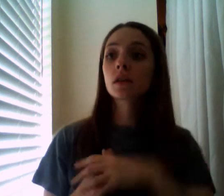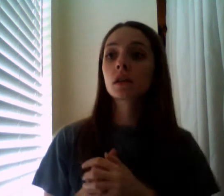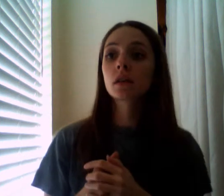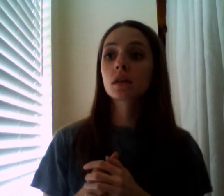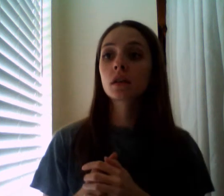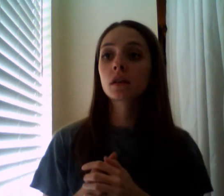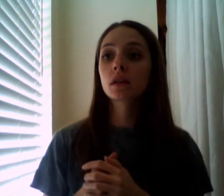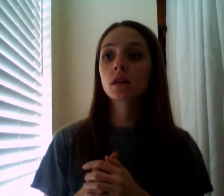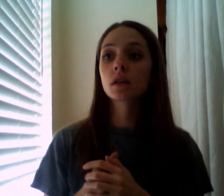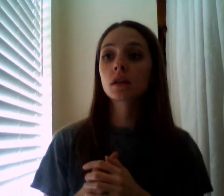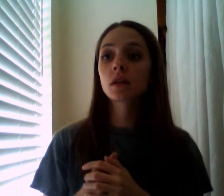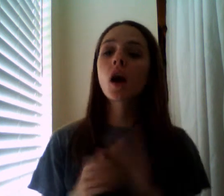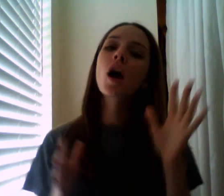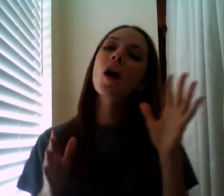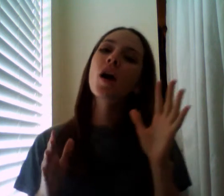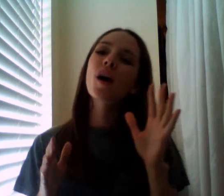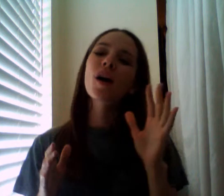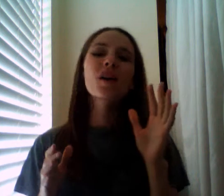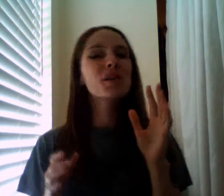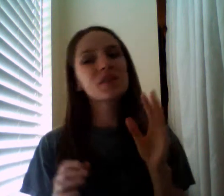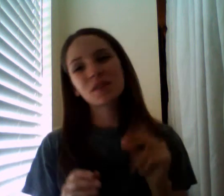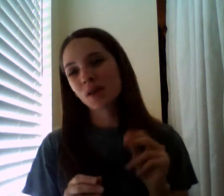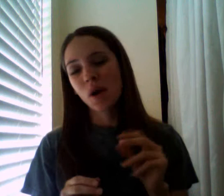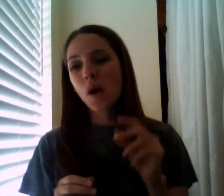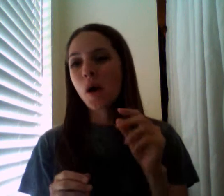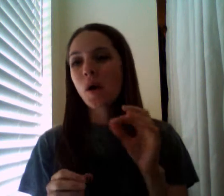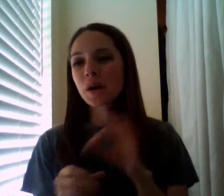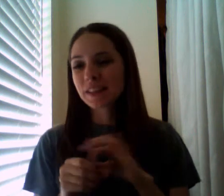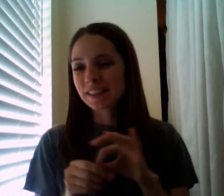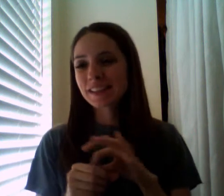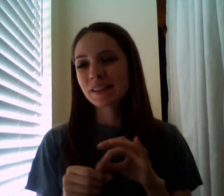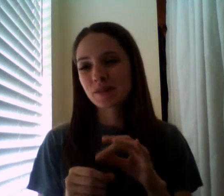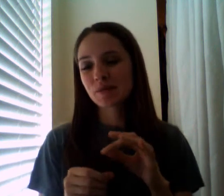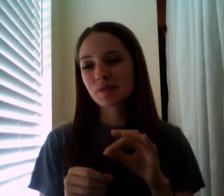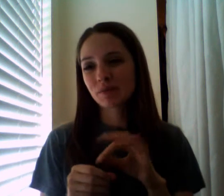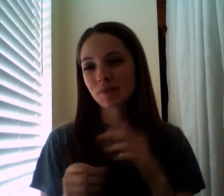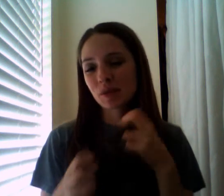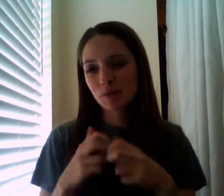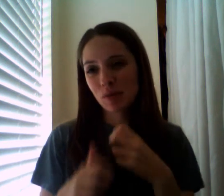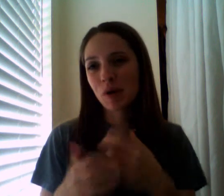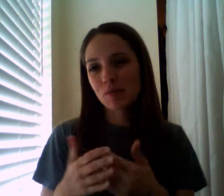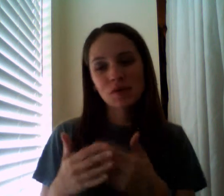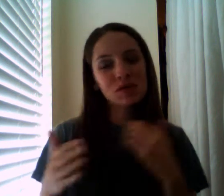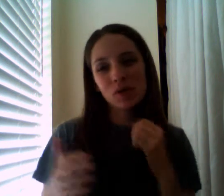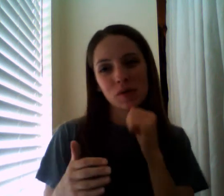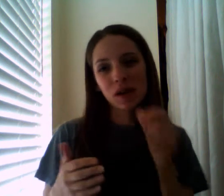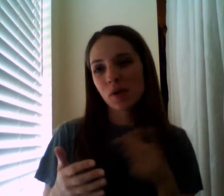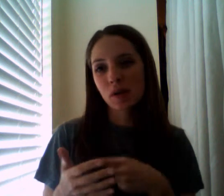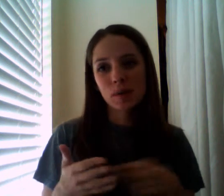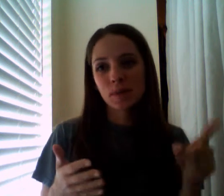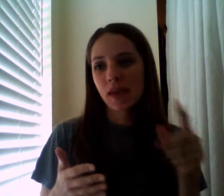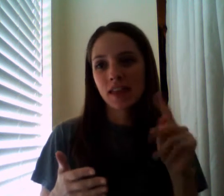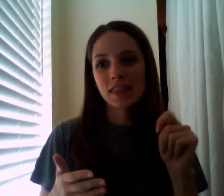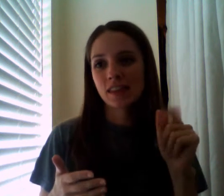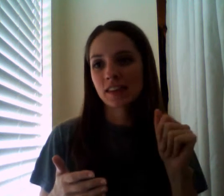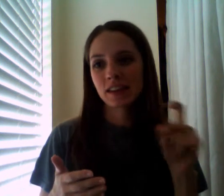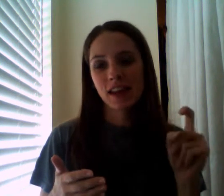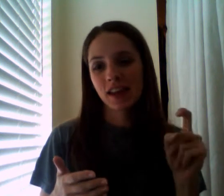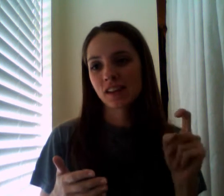test all right distance they were a long ways away from where they were